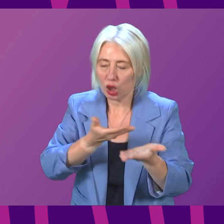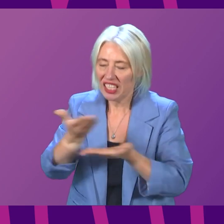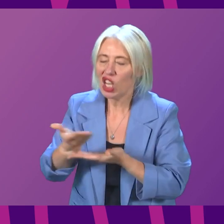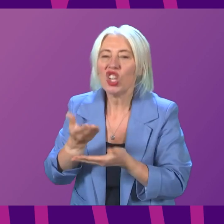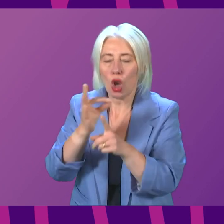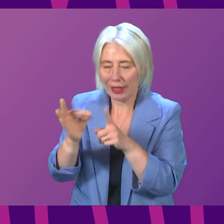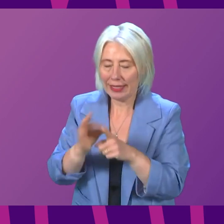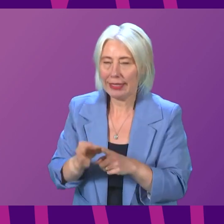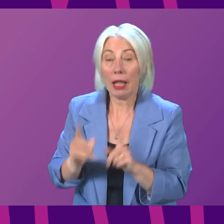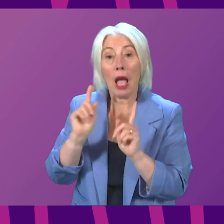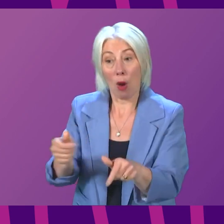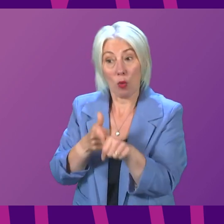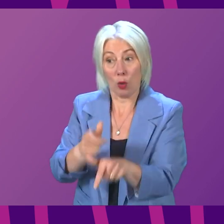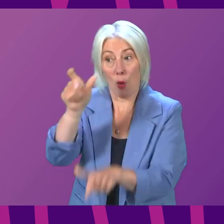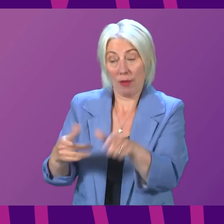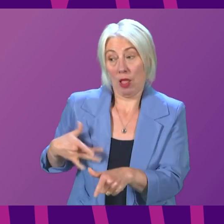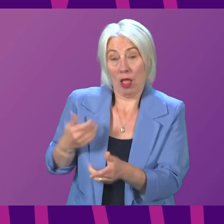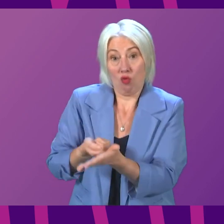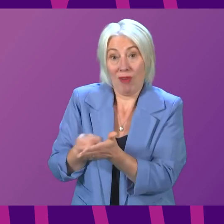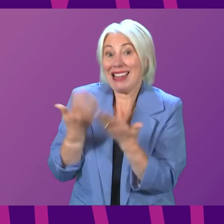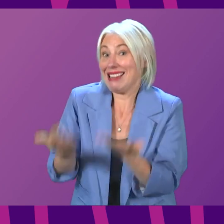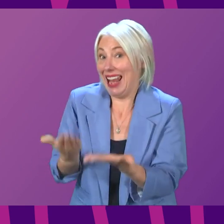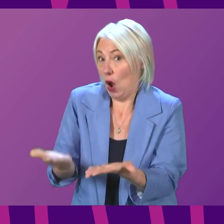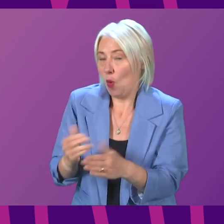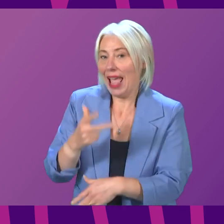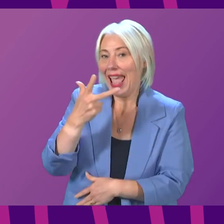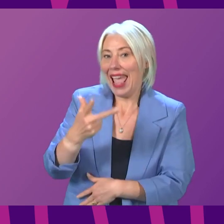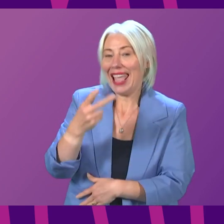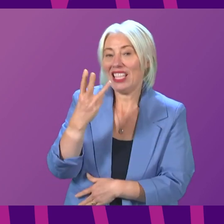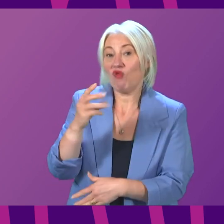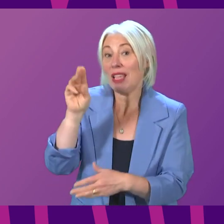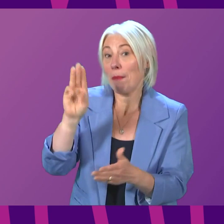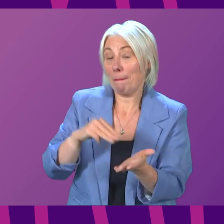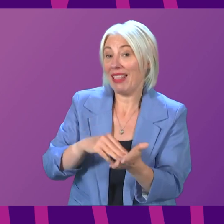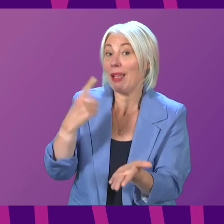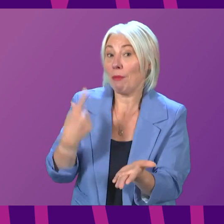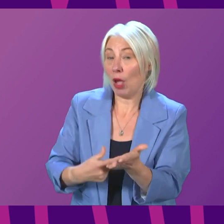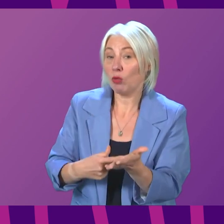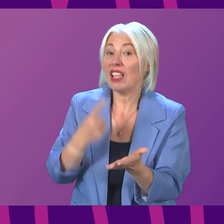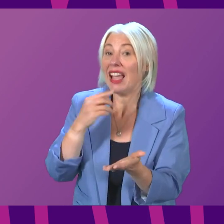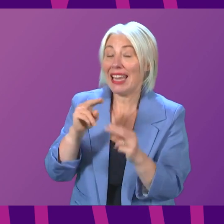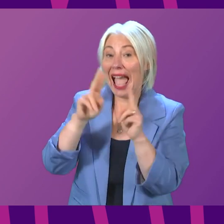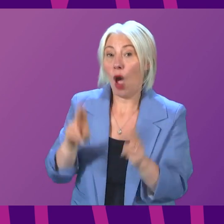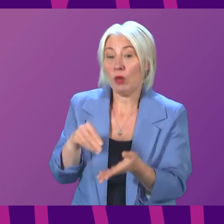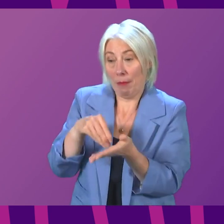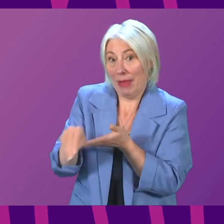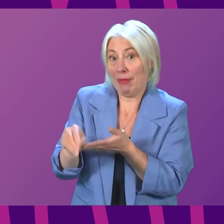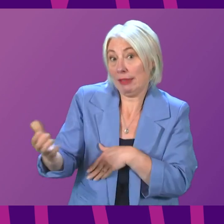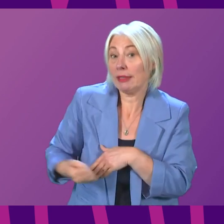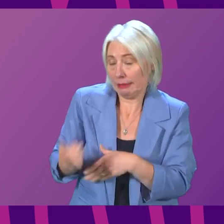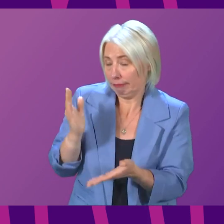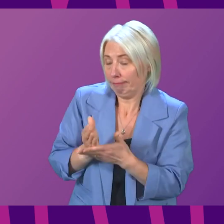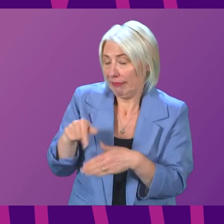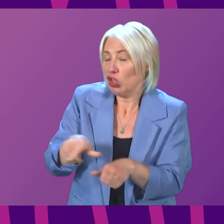However, we continue to support tenants now, including through committing £83 million in discretionary housing payments this year. Mercedes